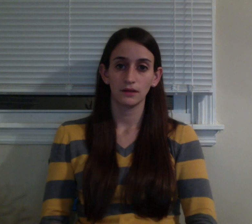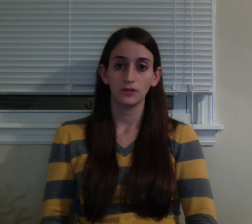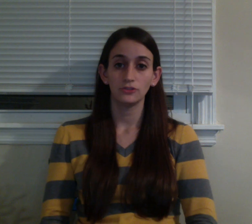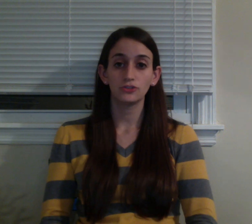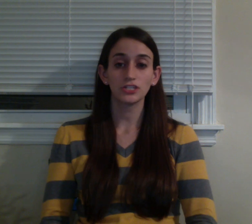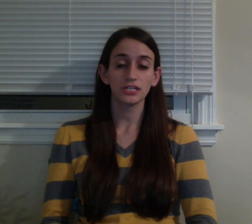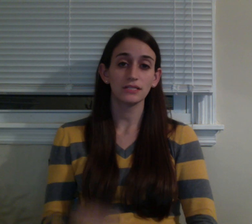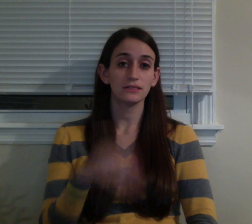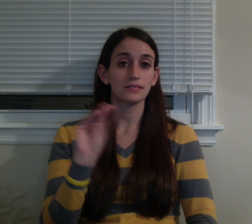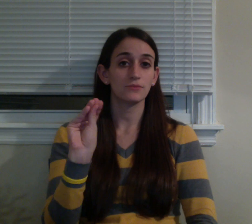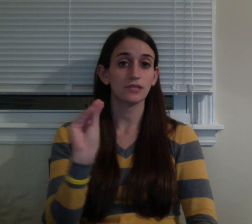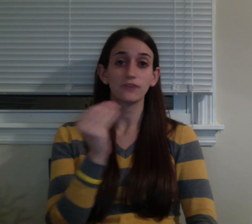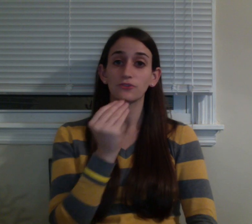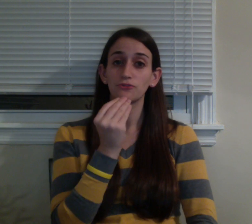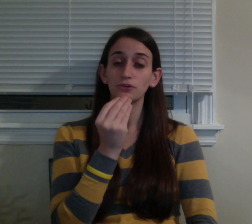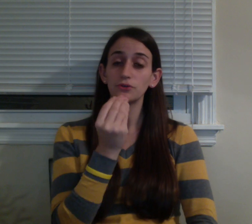Nutrition is the same sign for food.